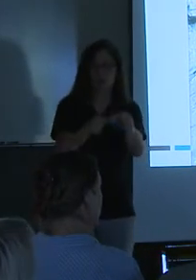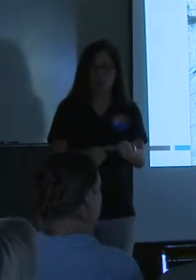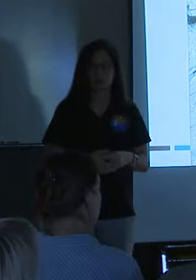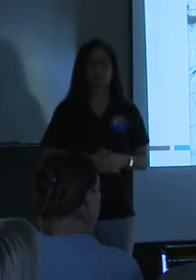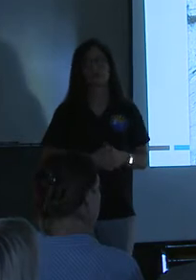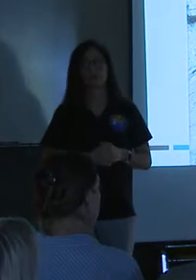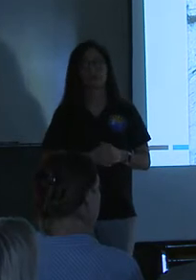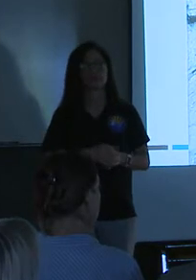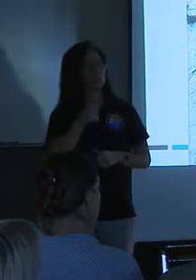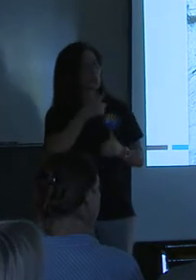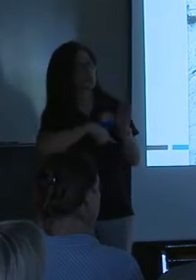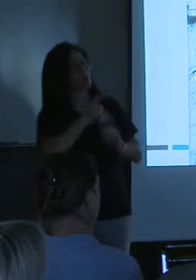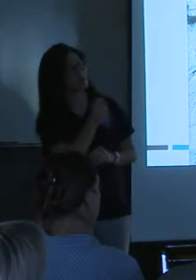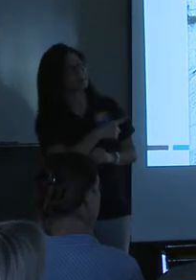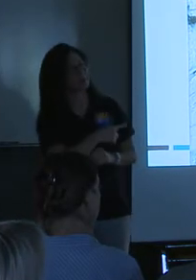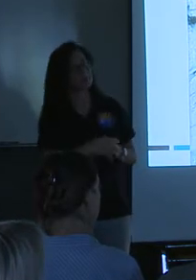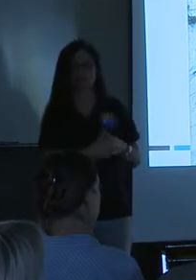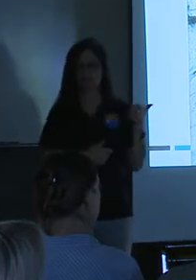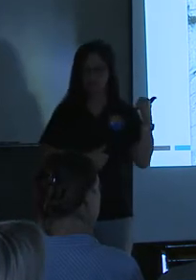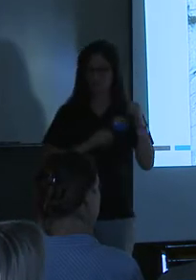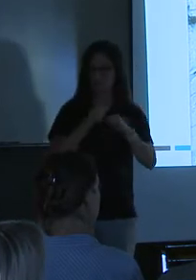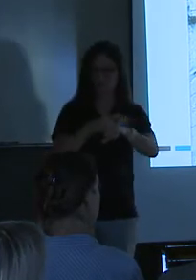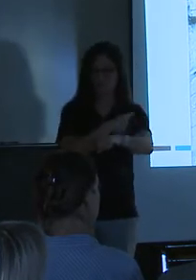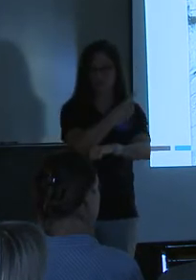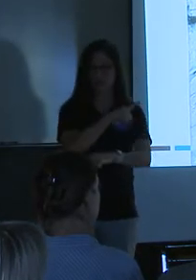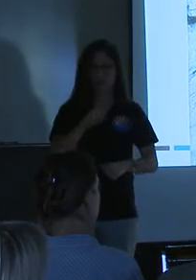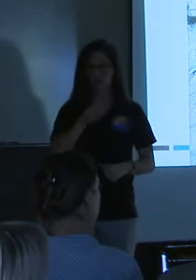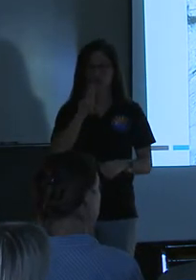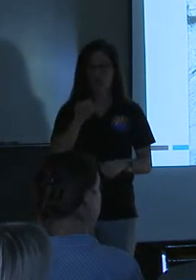so. What was the question? How long will these rundowns last?